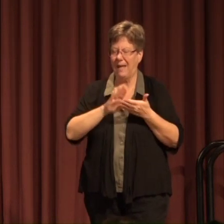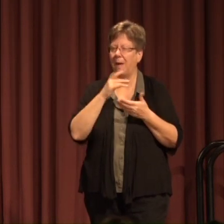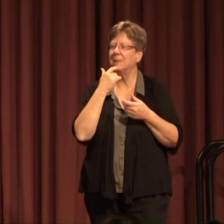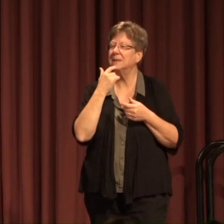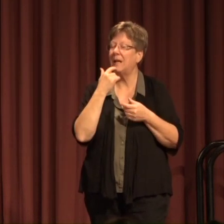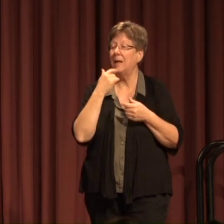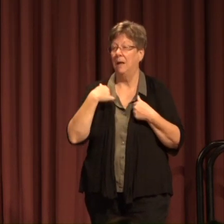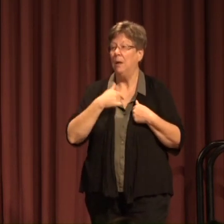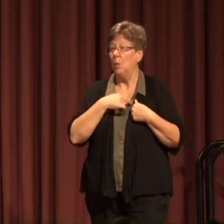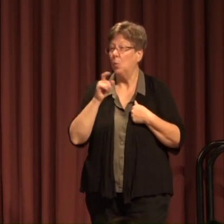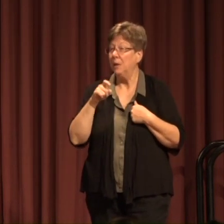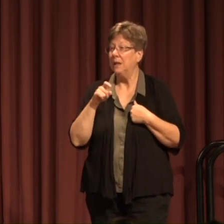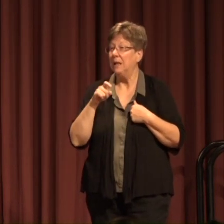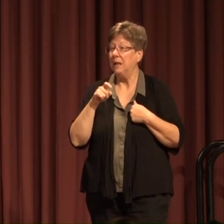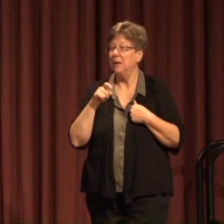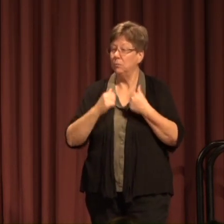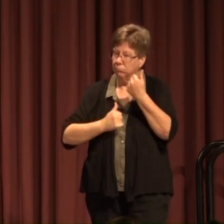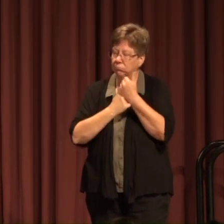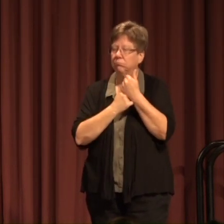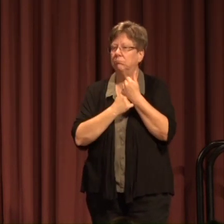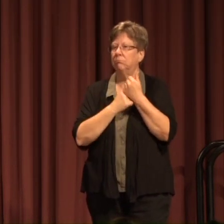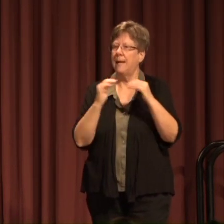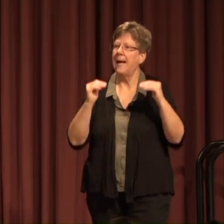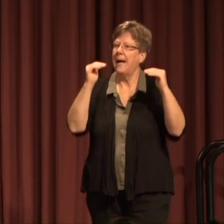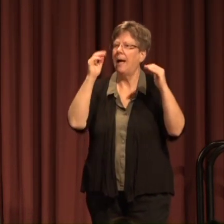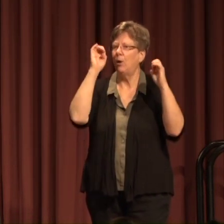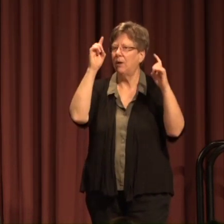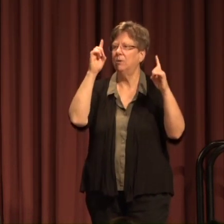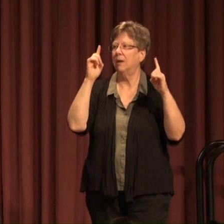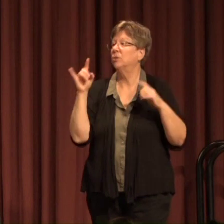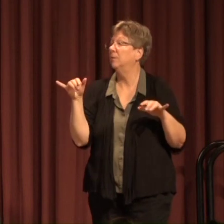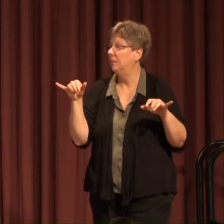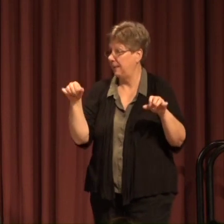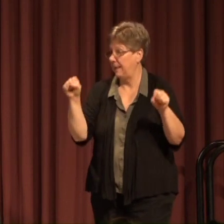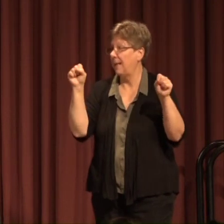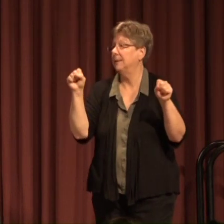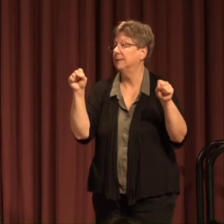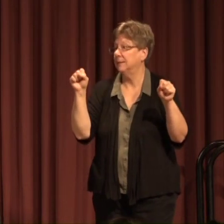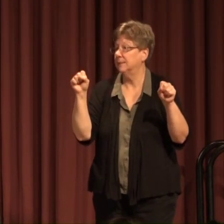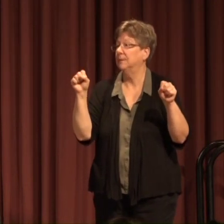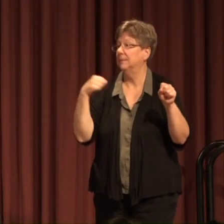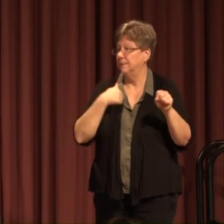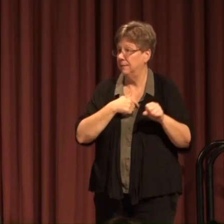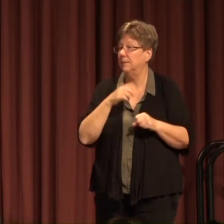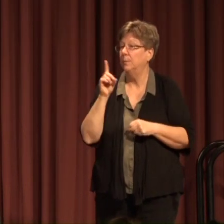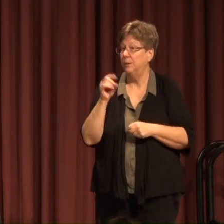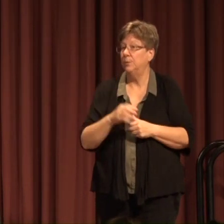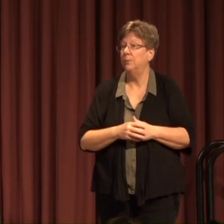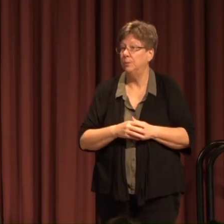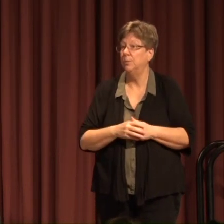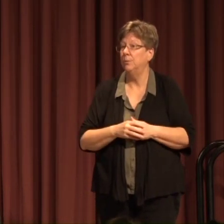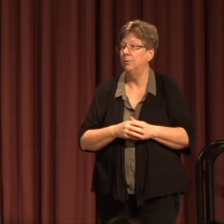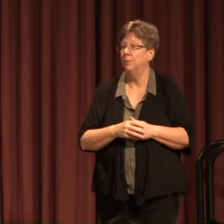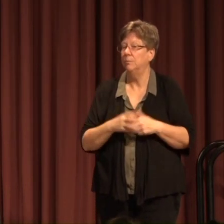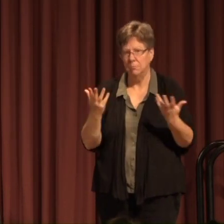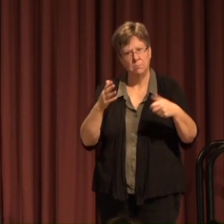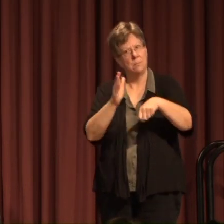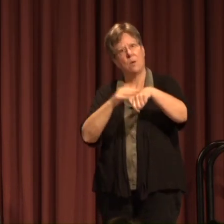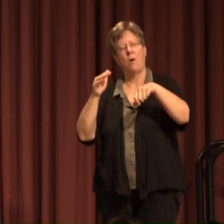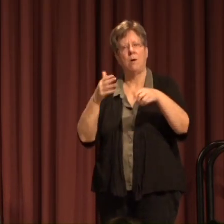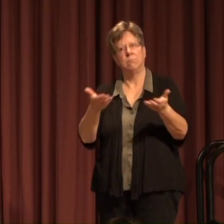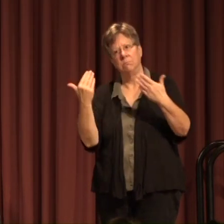We need to stick up For higher education Yes, we do Call to action